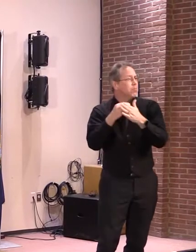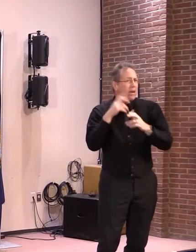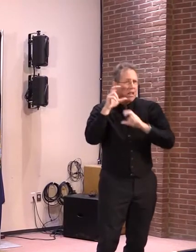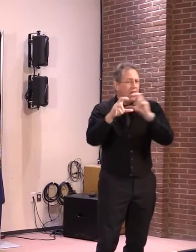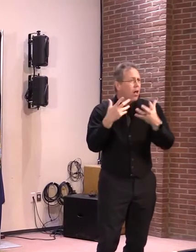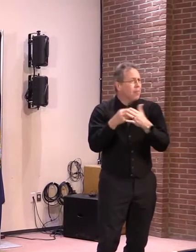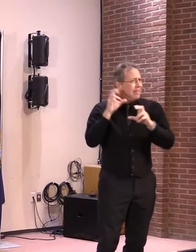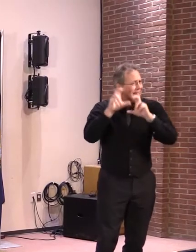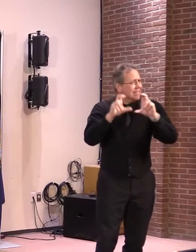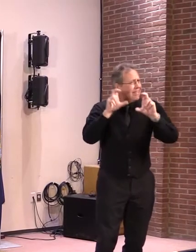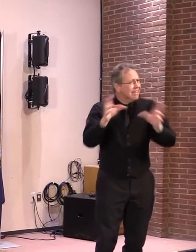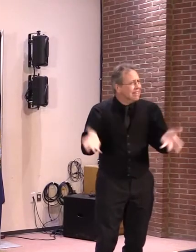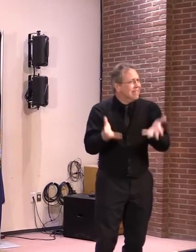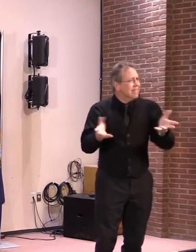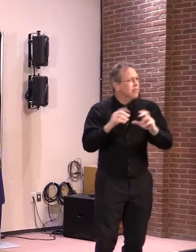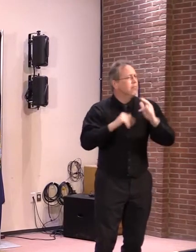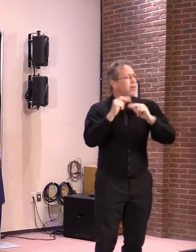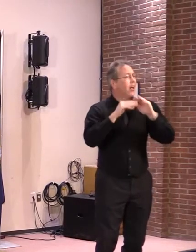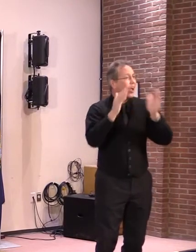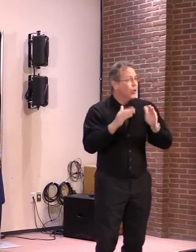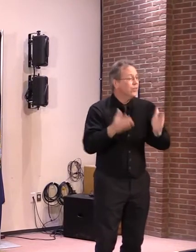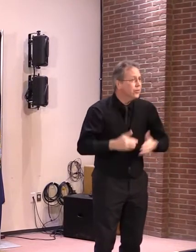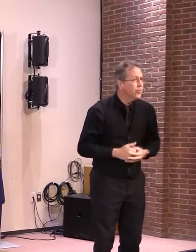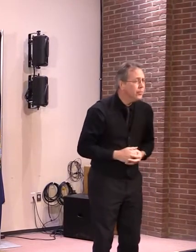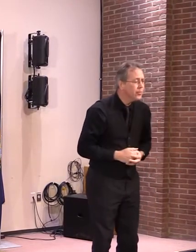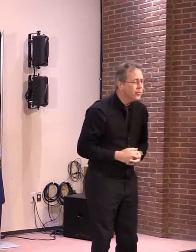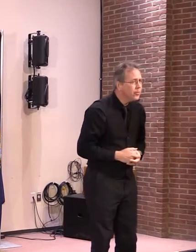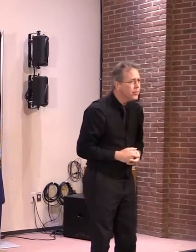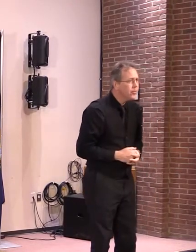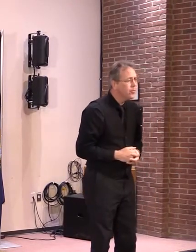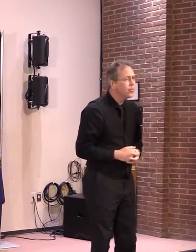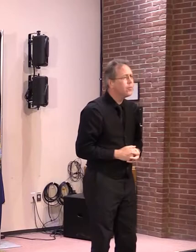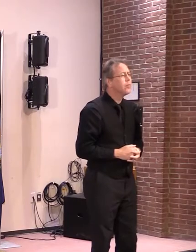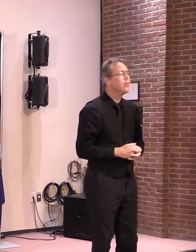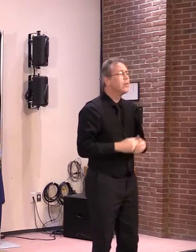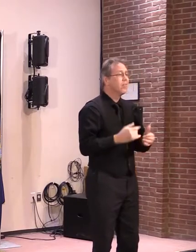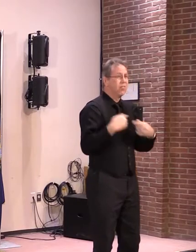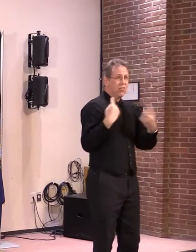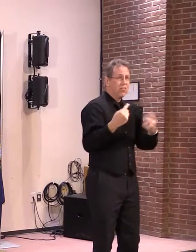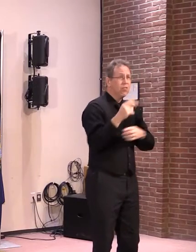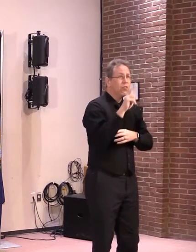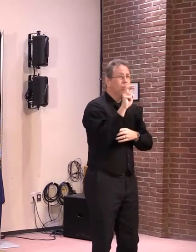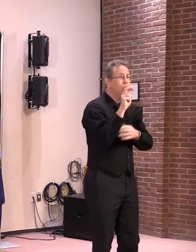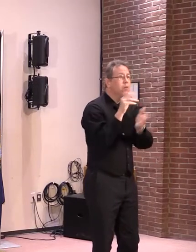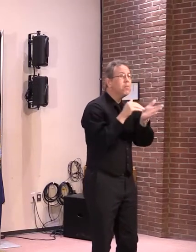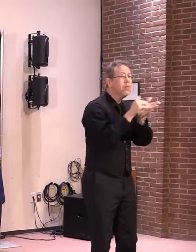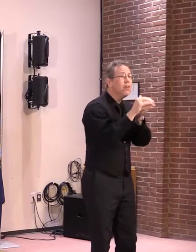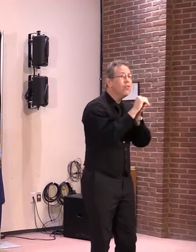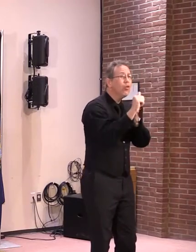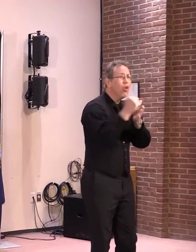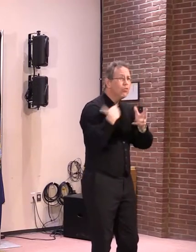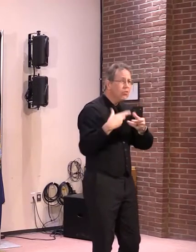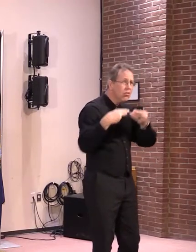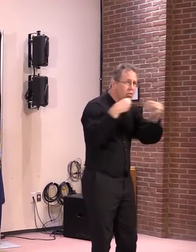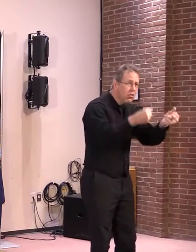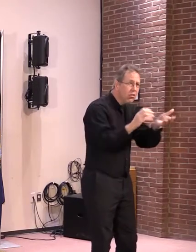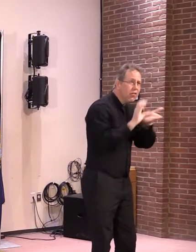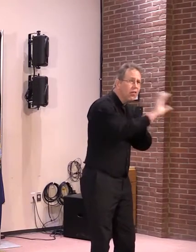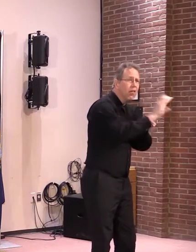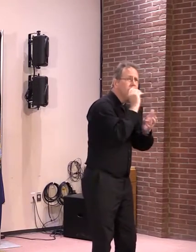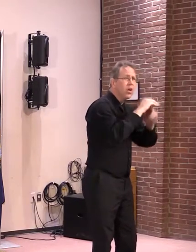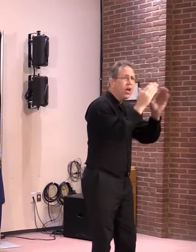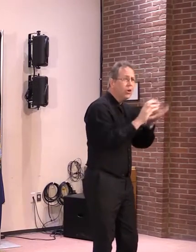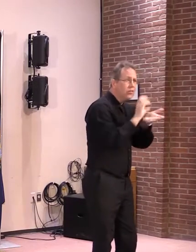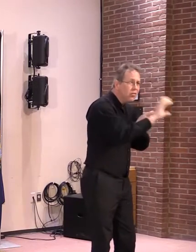bond in 2017, which leveraged almost $200 million in private funding, as well as the $250